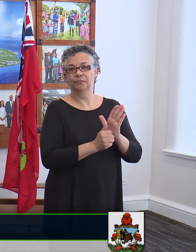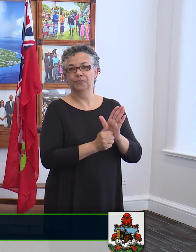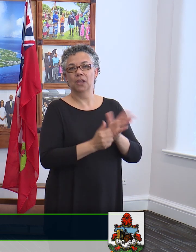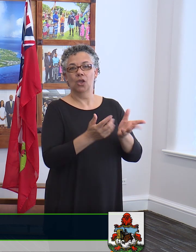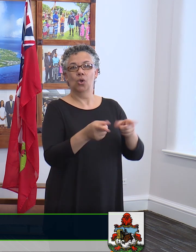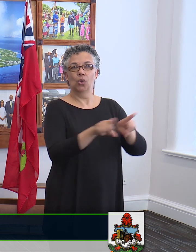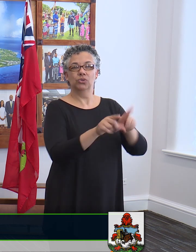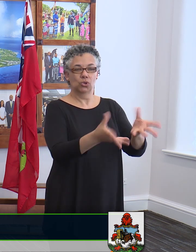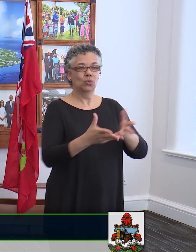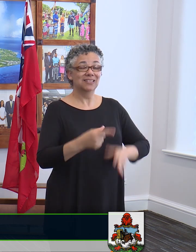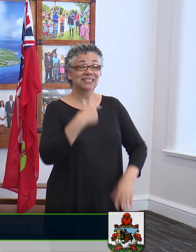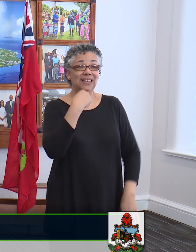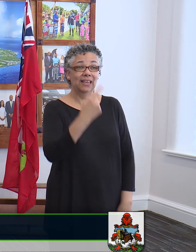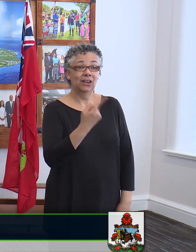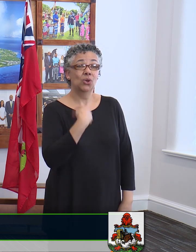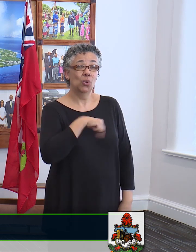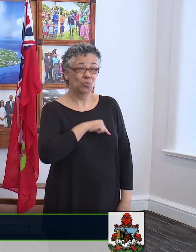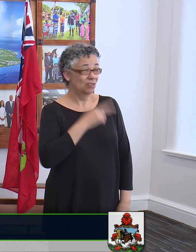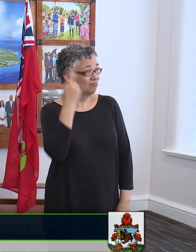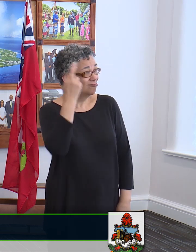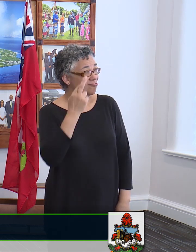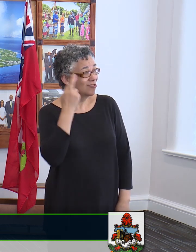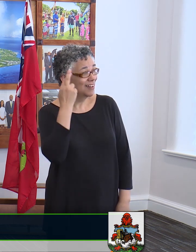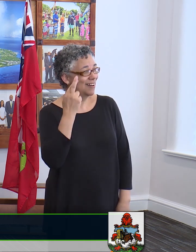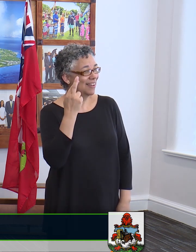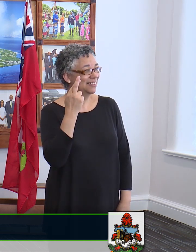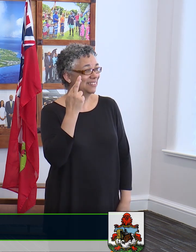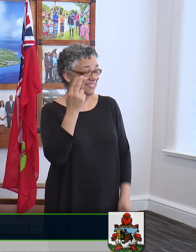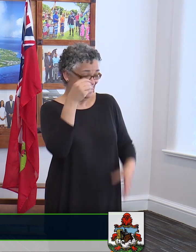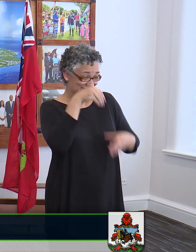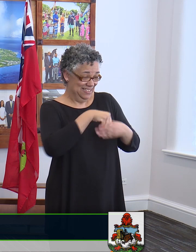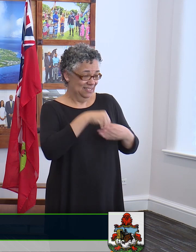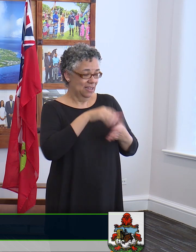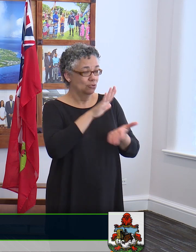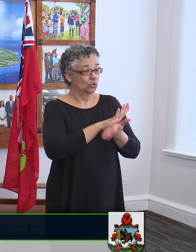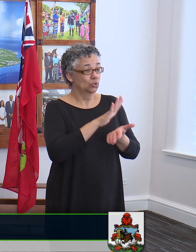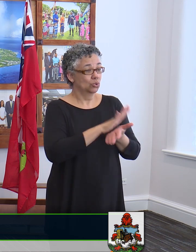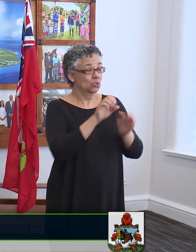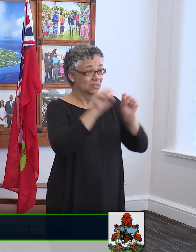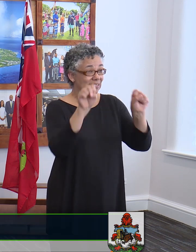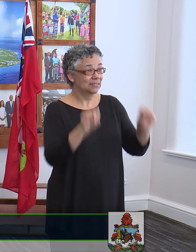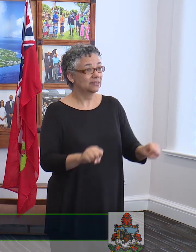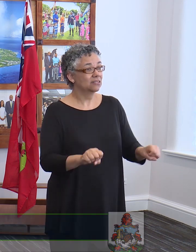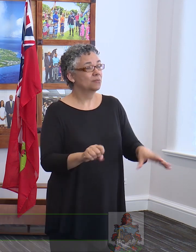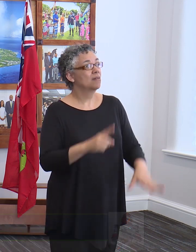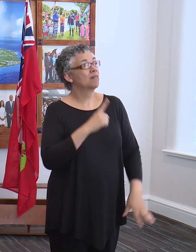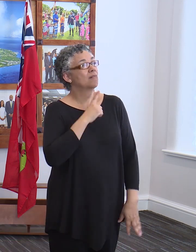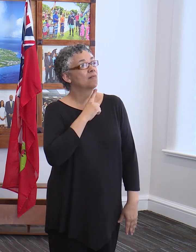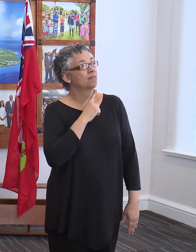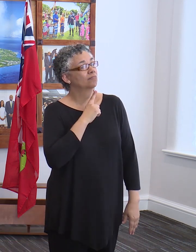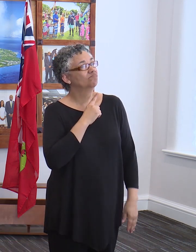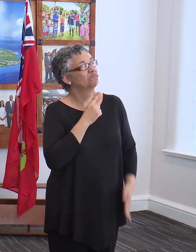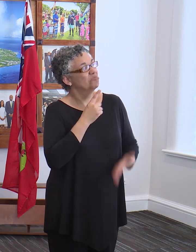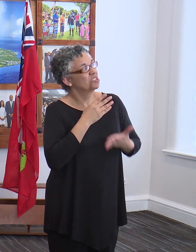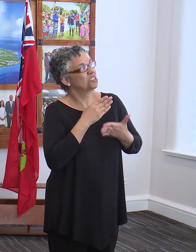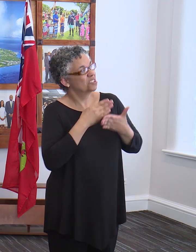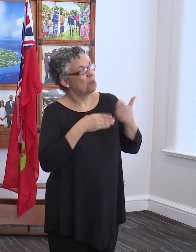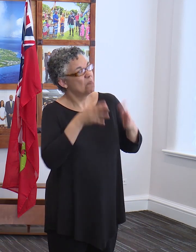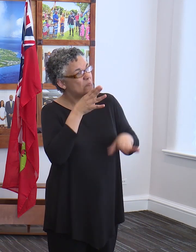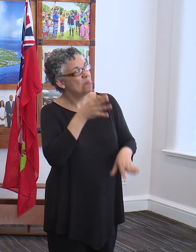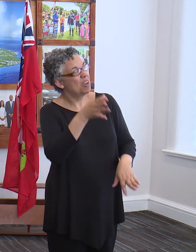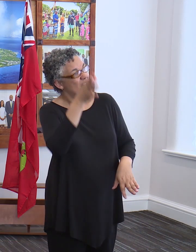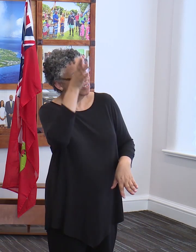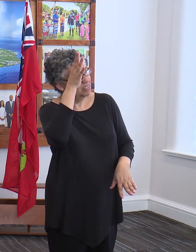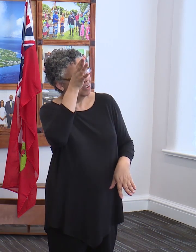state that we recognize that that inside of our school system, there are parents who are